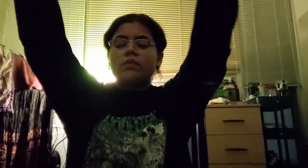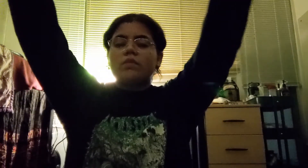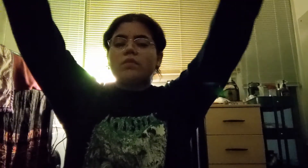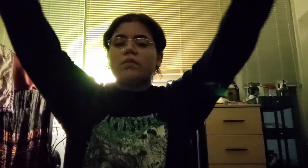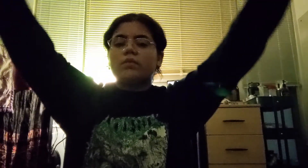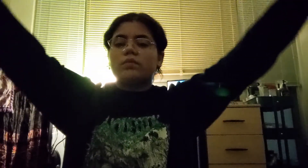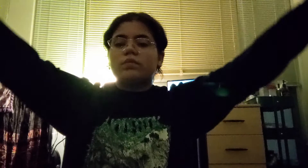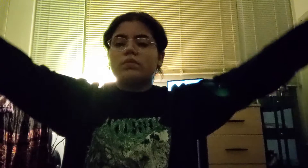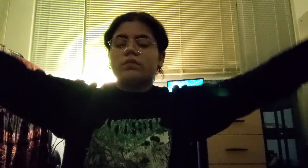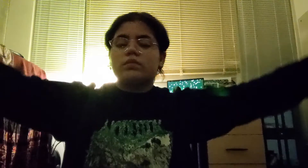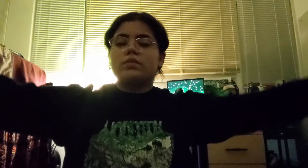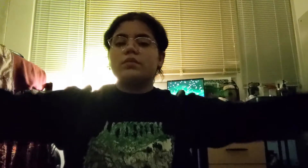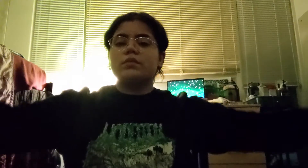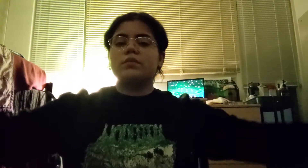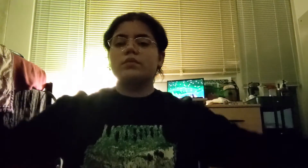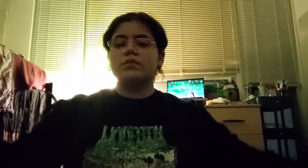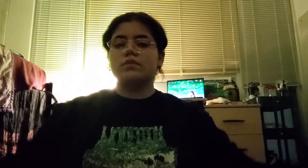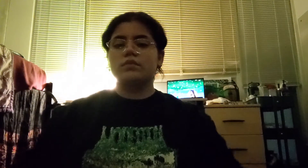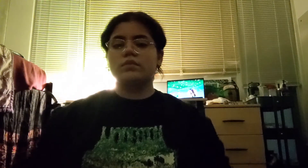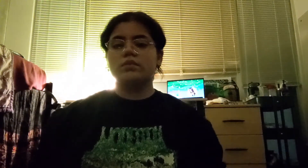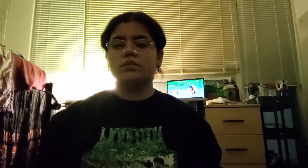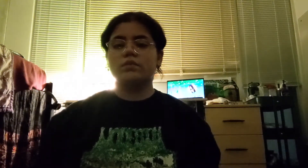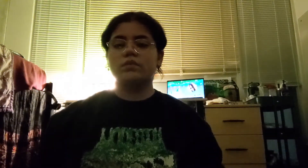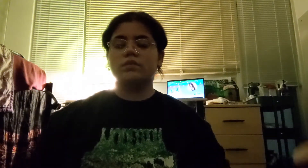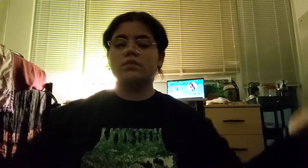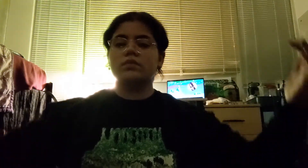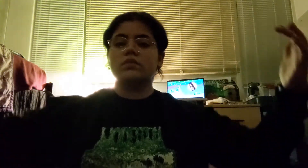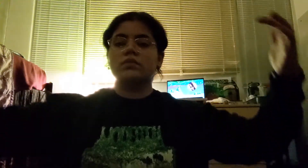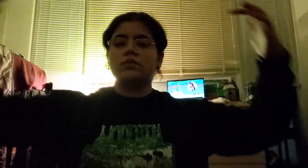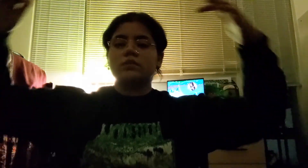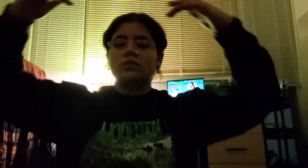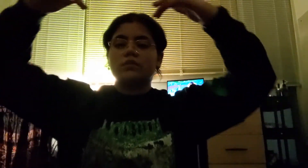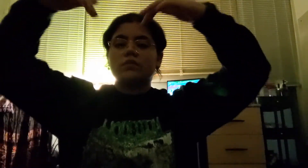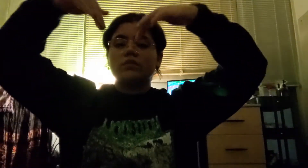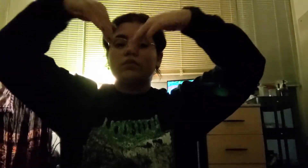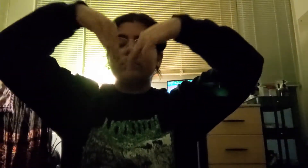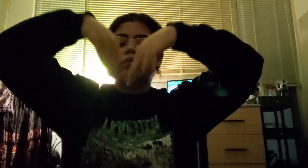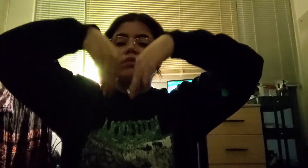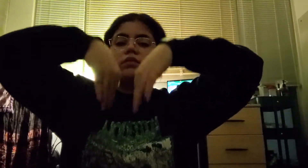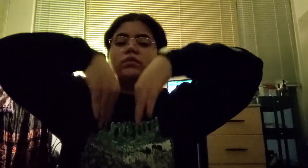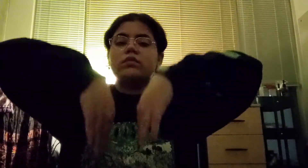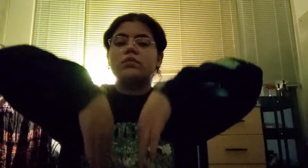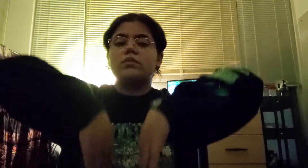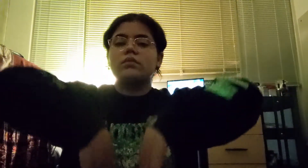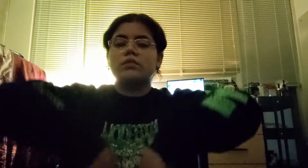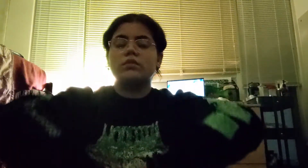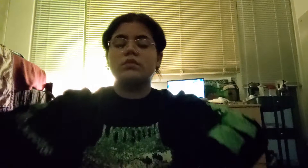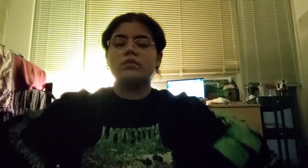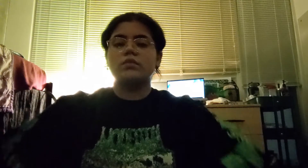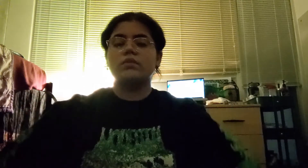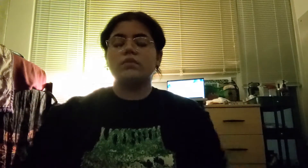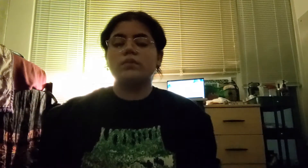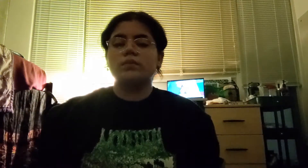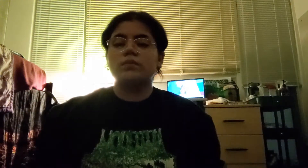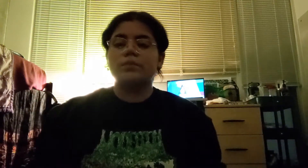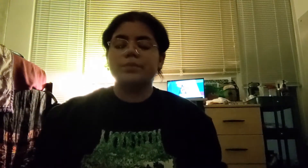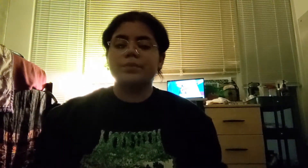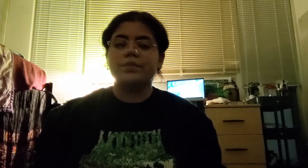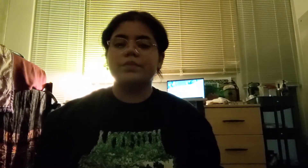uplift us when we're feeling low we nourish this family with laughter then dinner then hugs i always know we will be together again next week